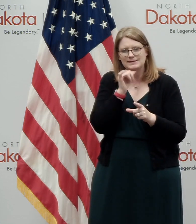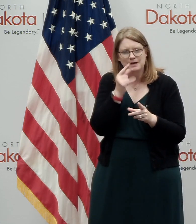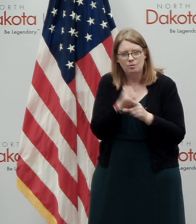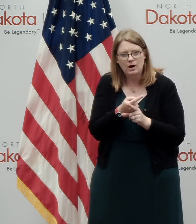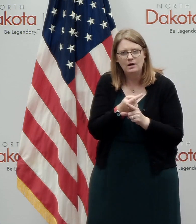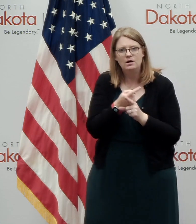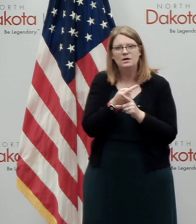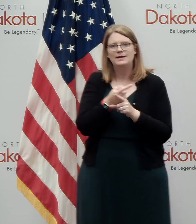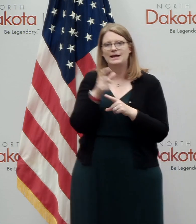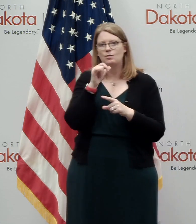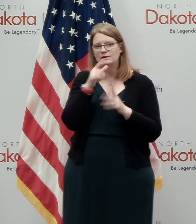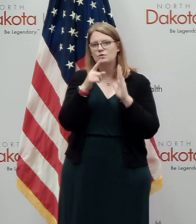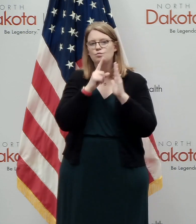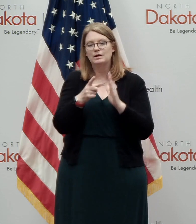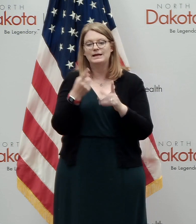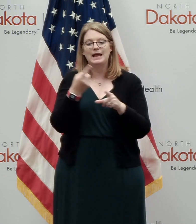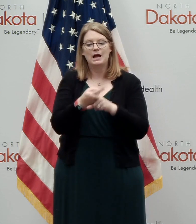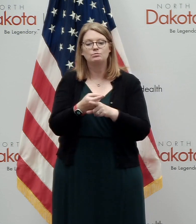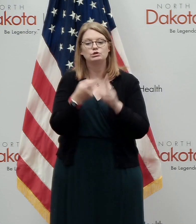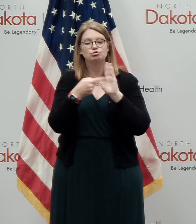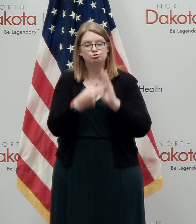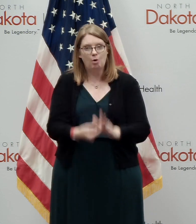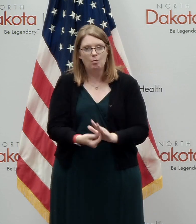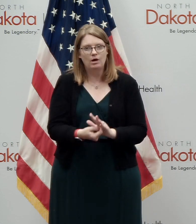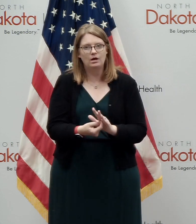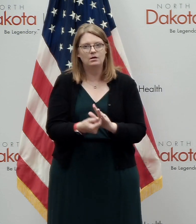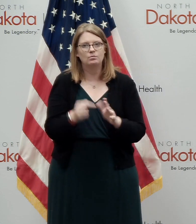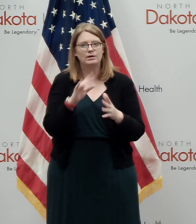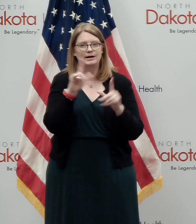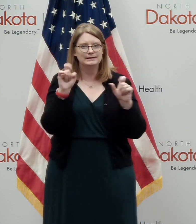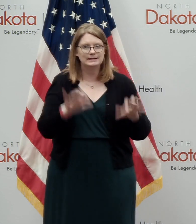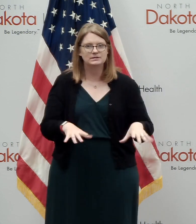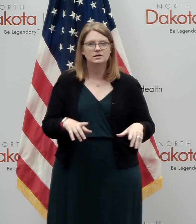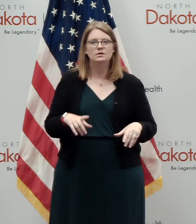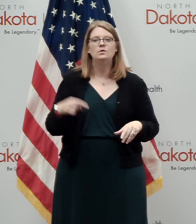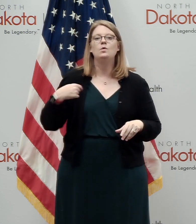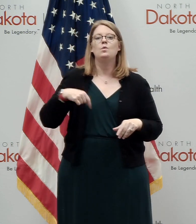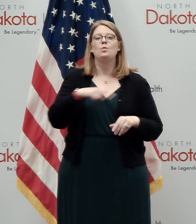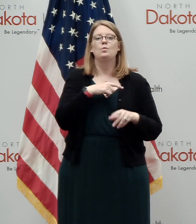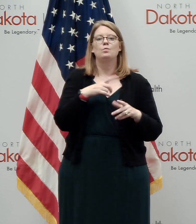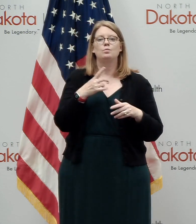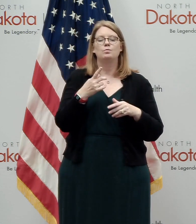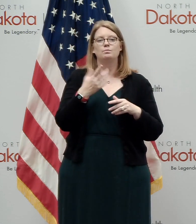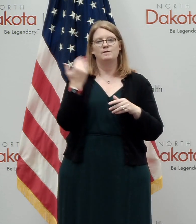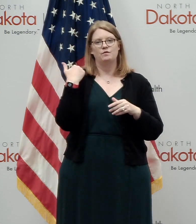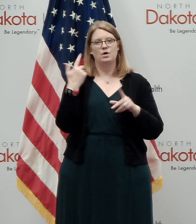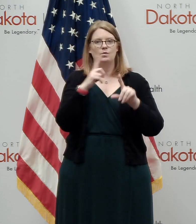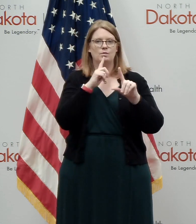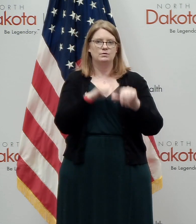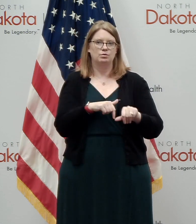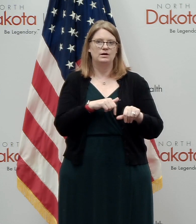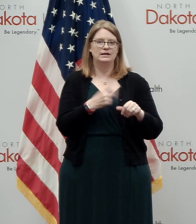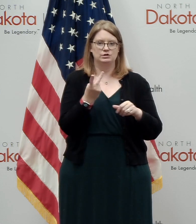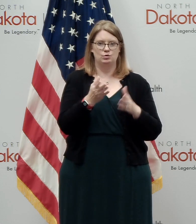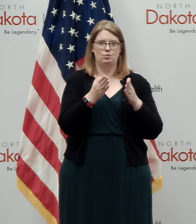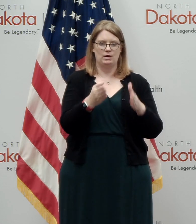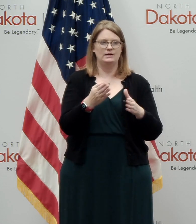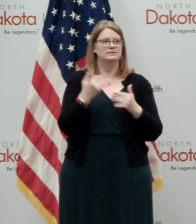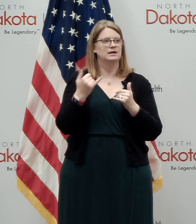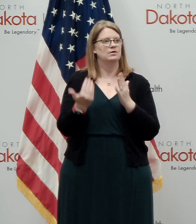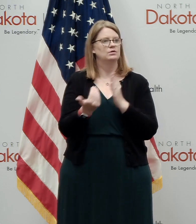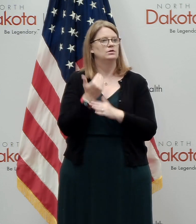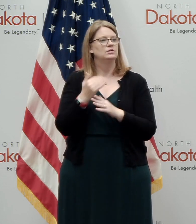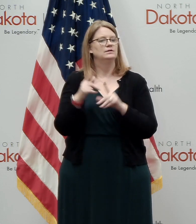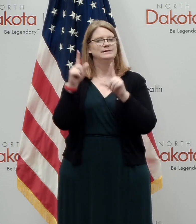comprehensive testing we were doing. So we're reporting it and we'll continue to report it. We were reporting it two ways, unique and total. We now have a new thing